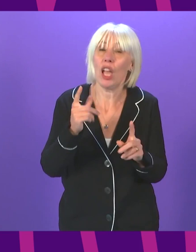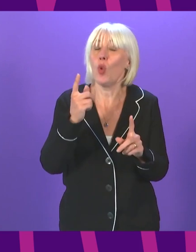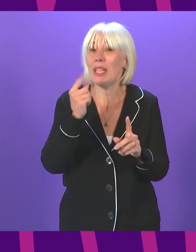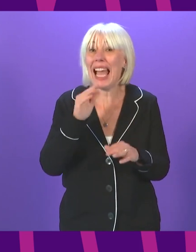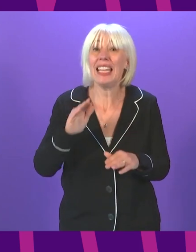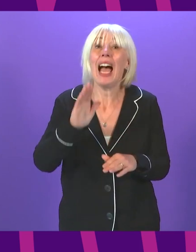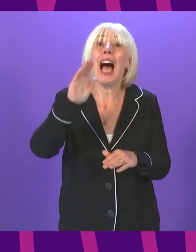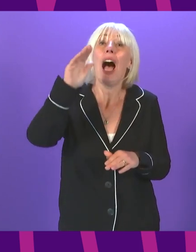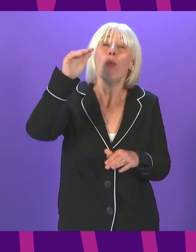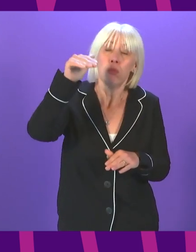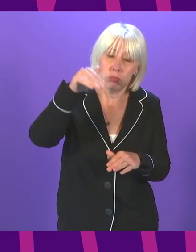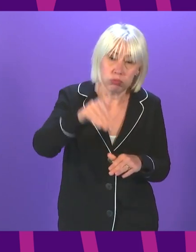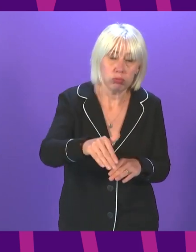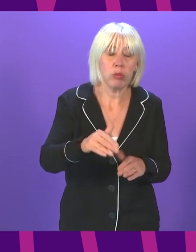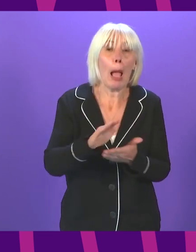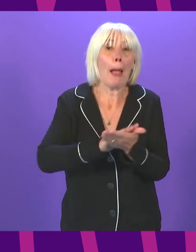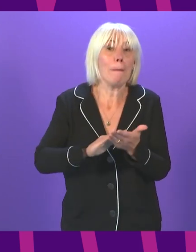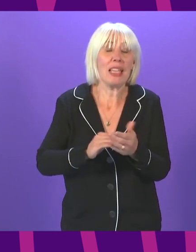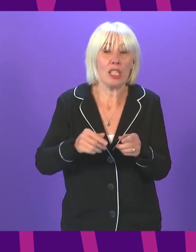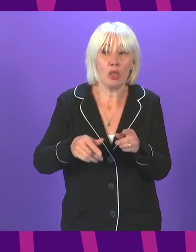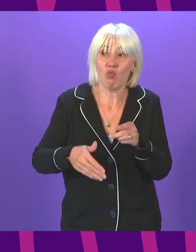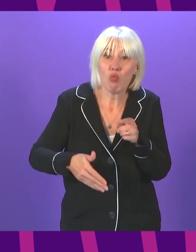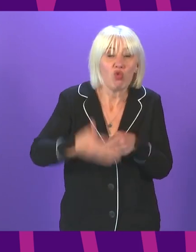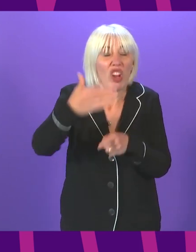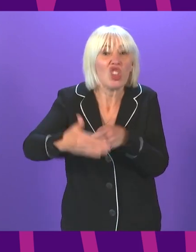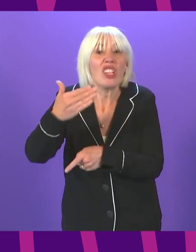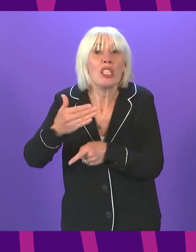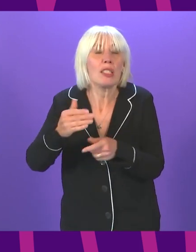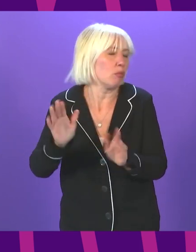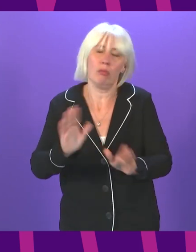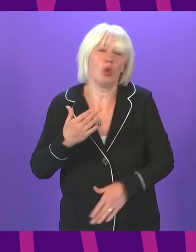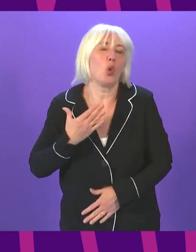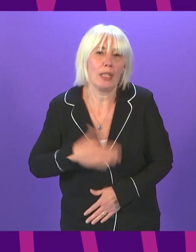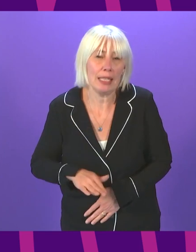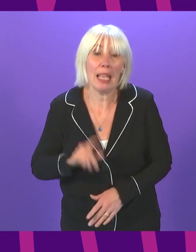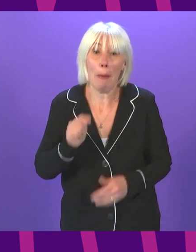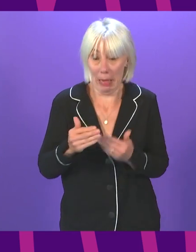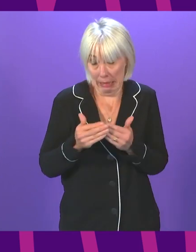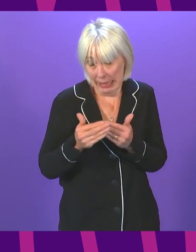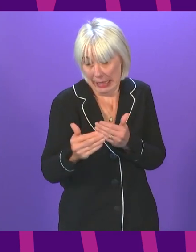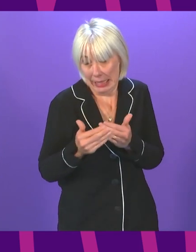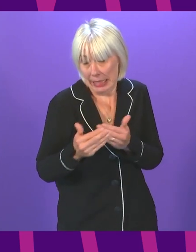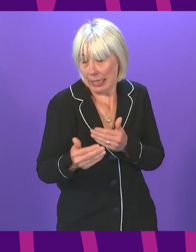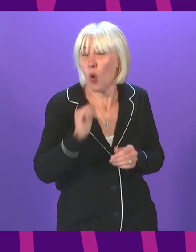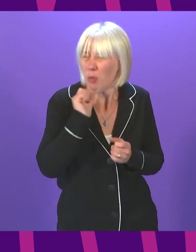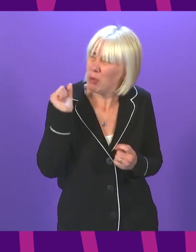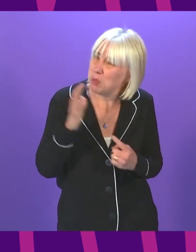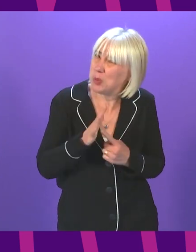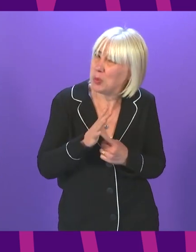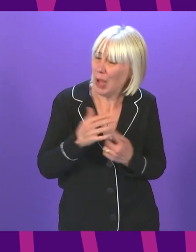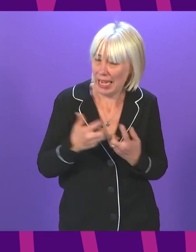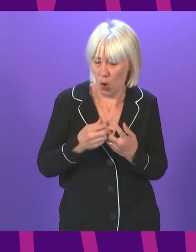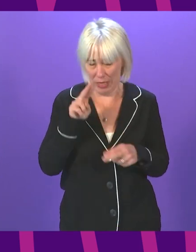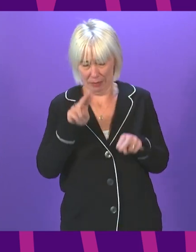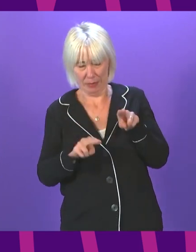without having to re-impose any restrictions. But I must stress that the next few days will be crucial in our assessment. What